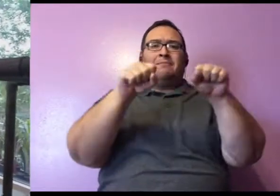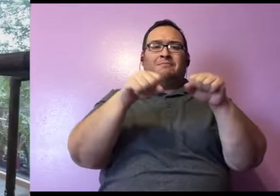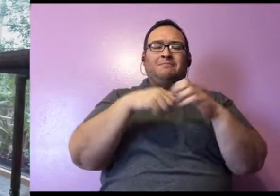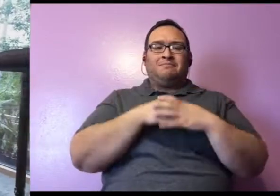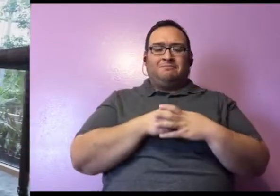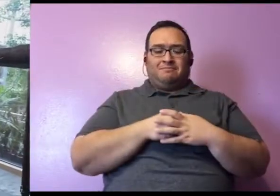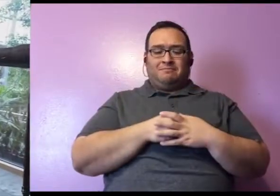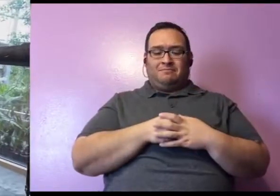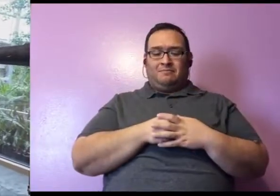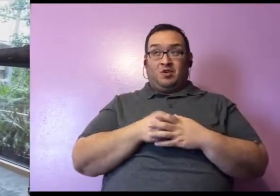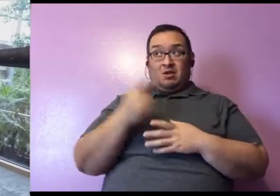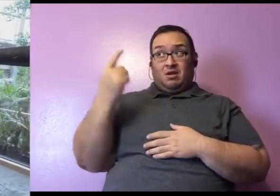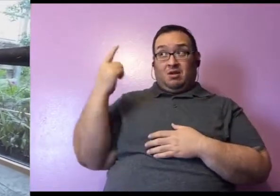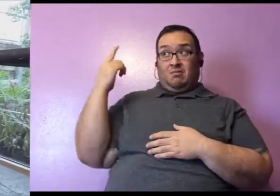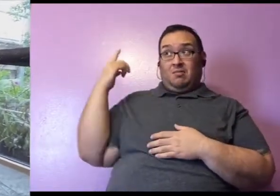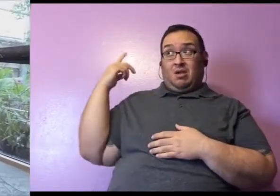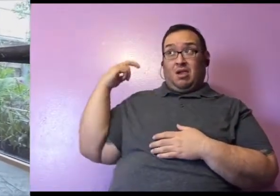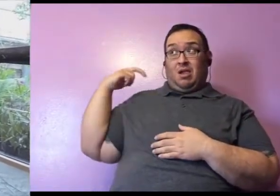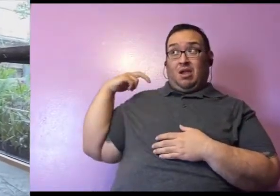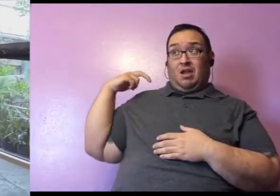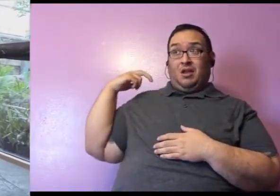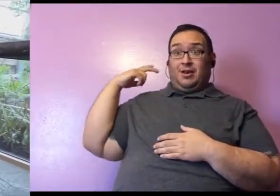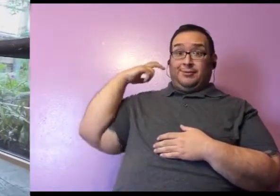Are you coming all the way down? No, you're just going to hang out halfway.